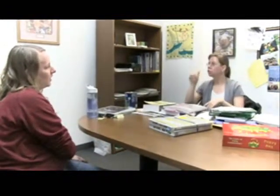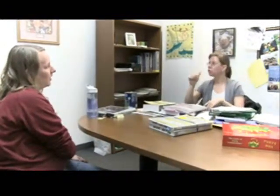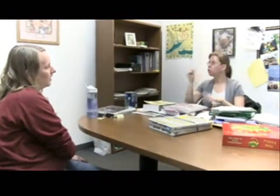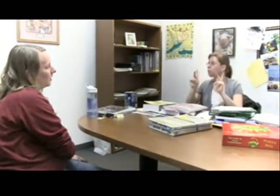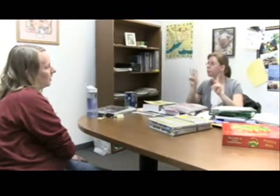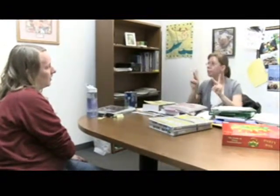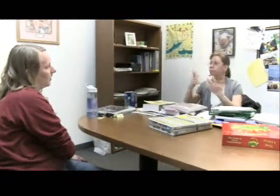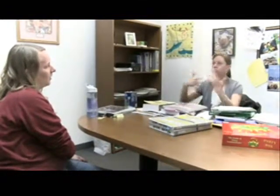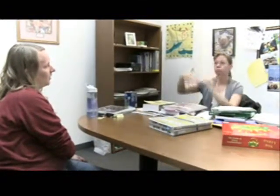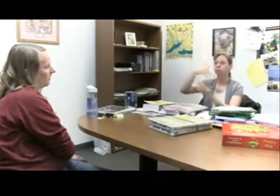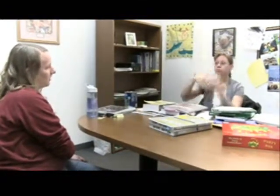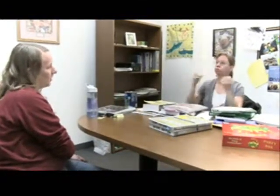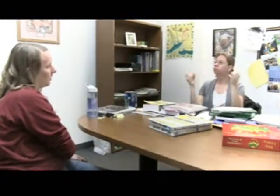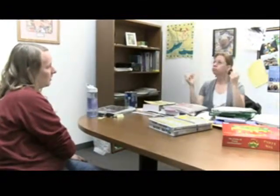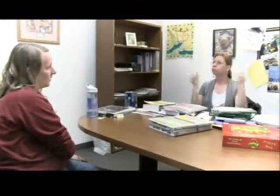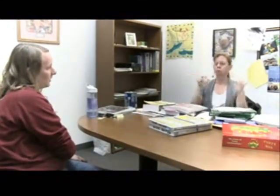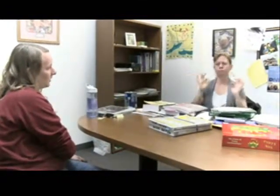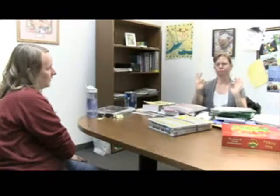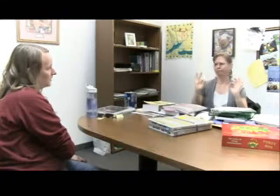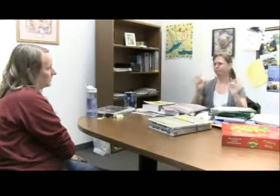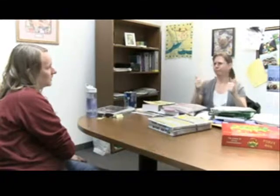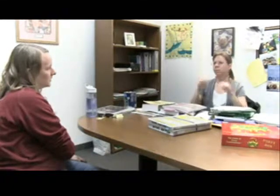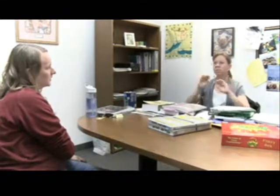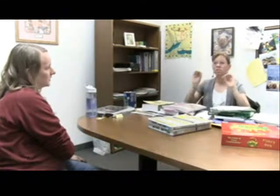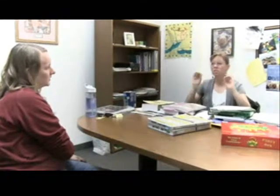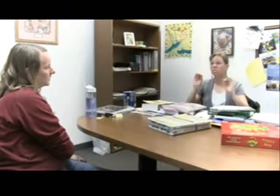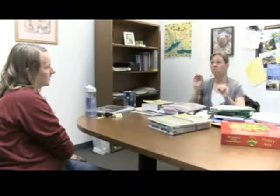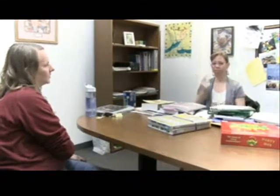such as their teachers and their parents, the child tends to learn more quickly.